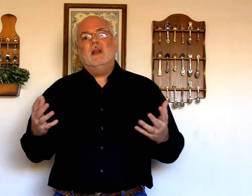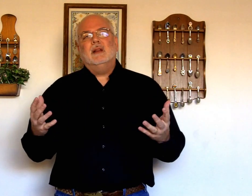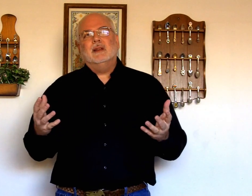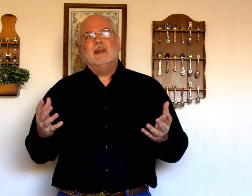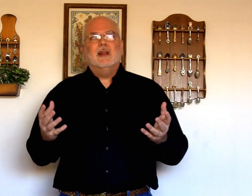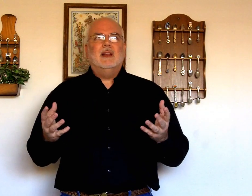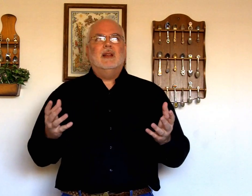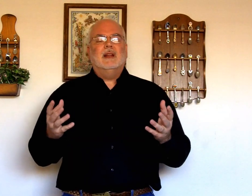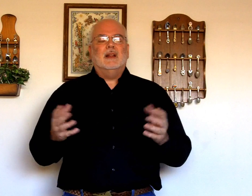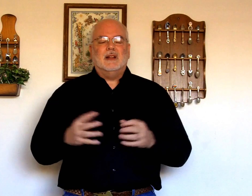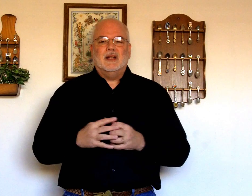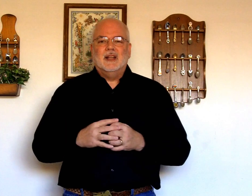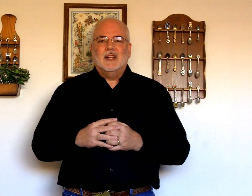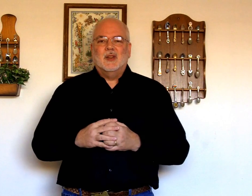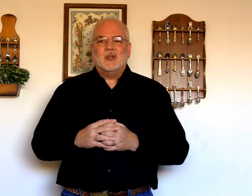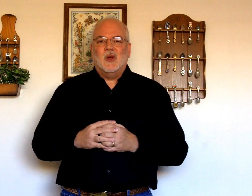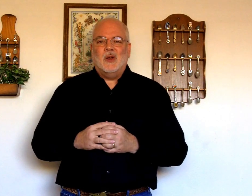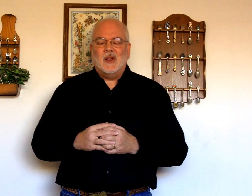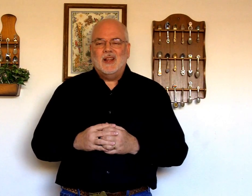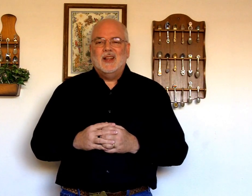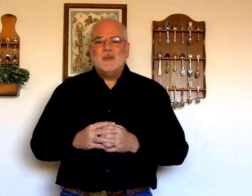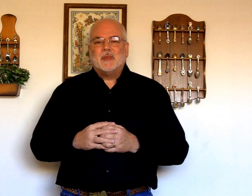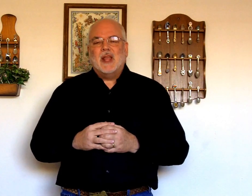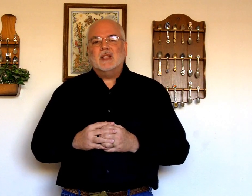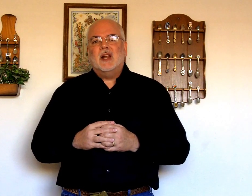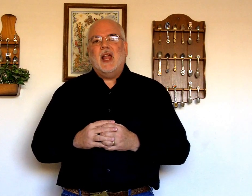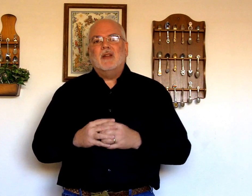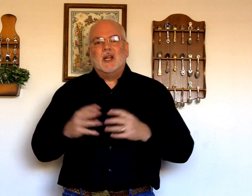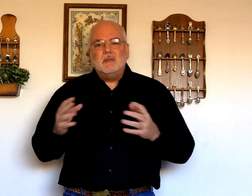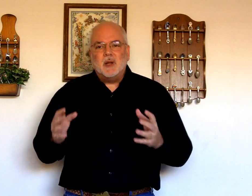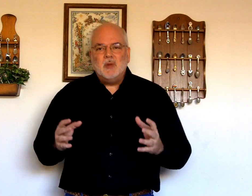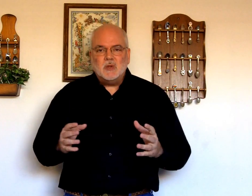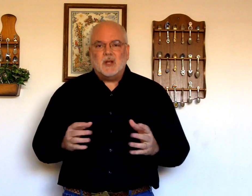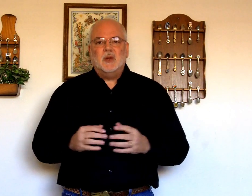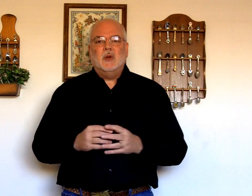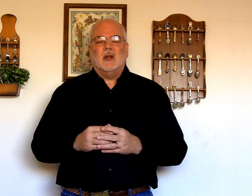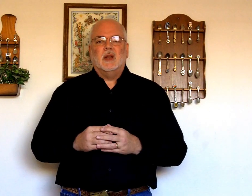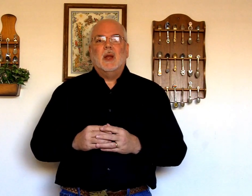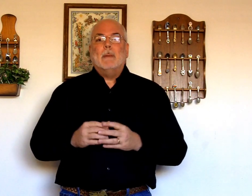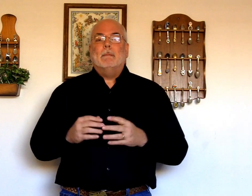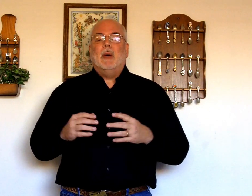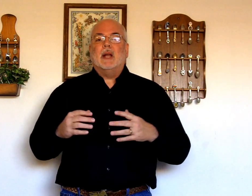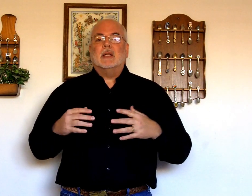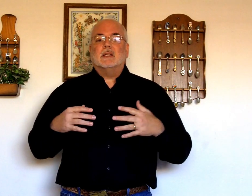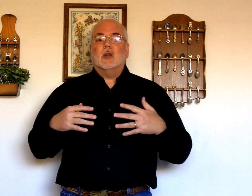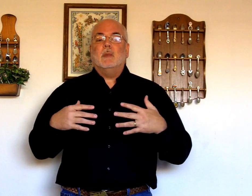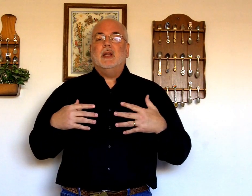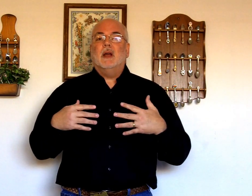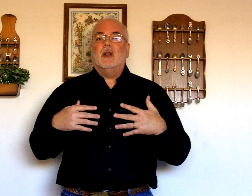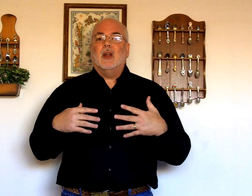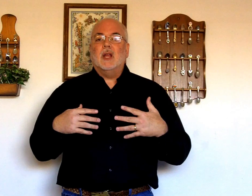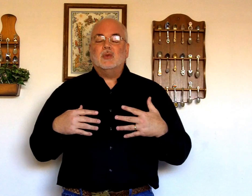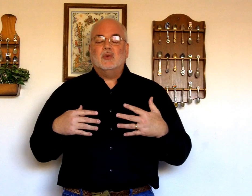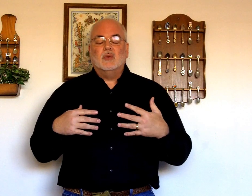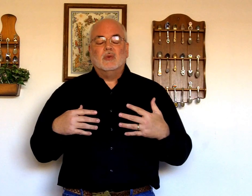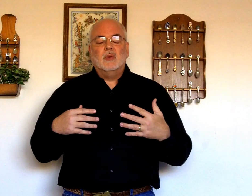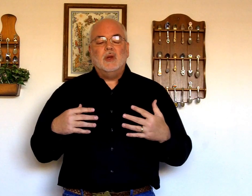the song. It's going to have a little bit of music to it, but it's going to be done extremely